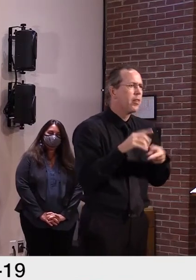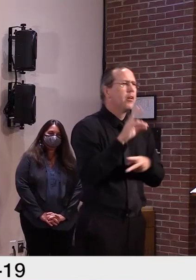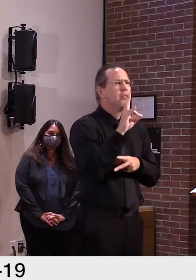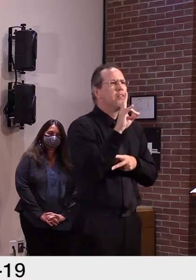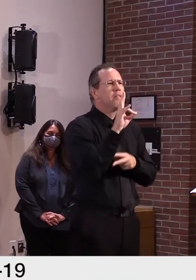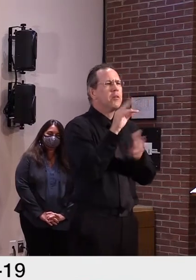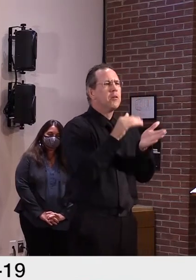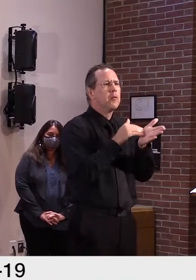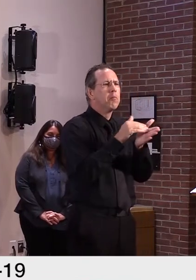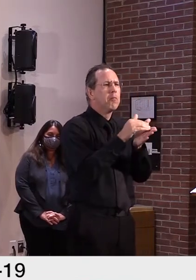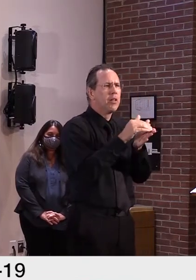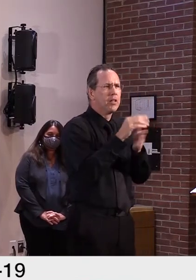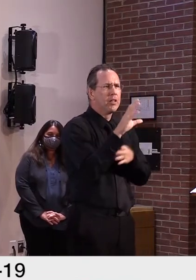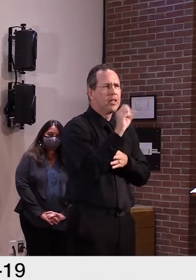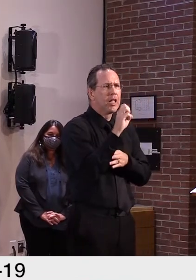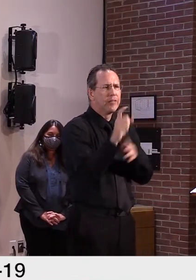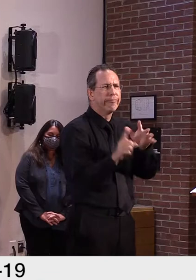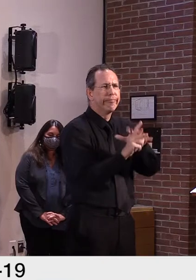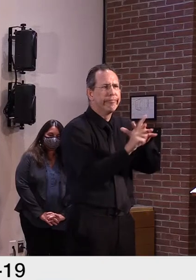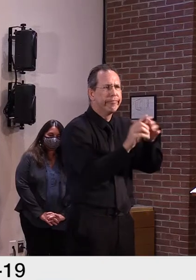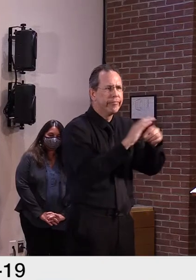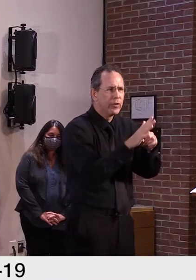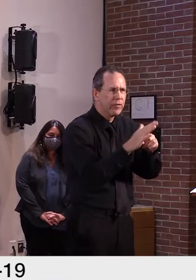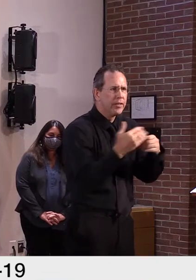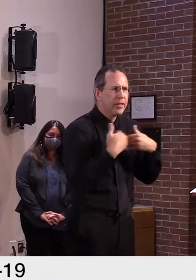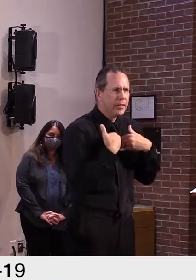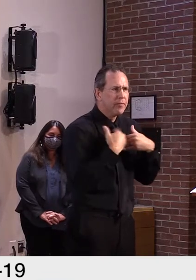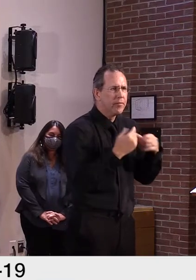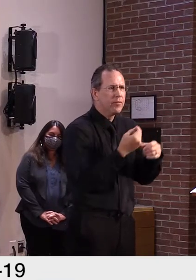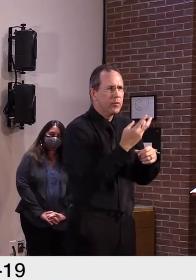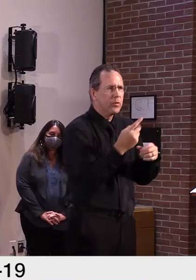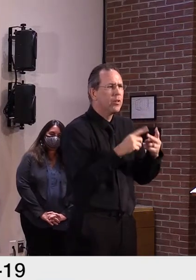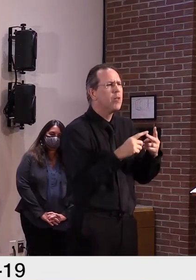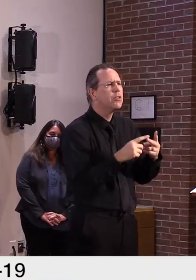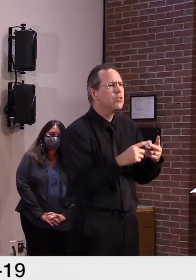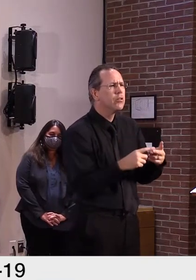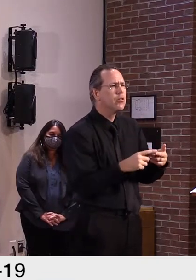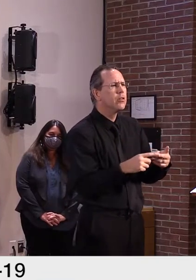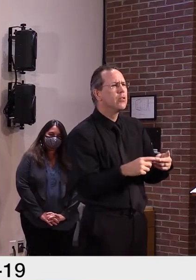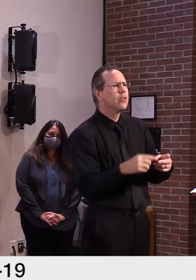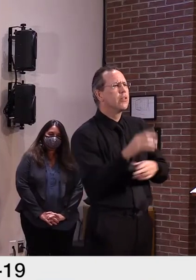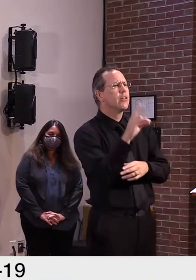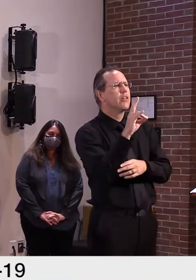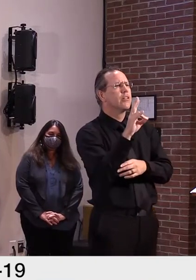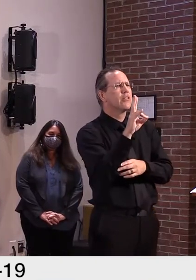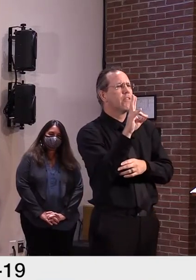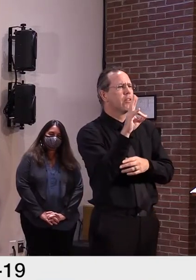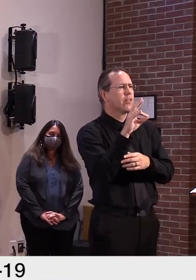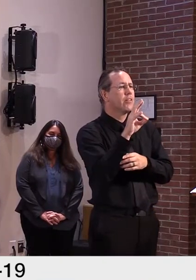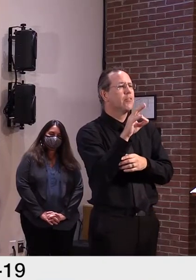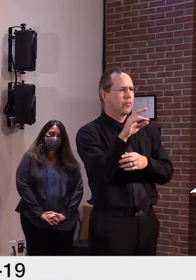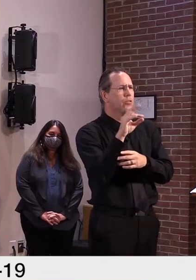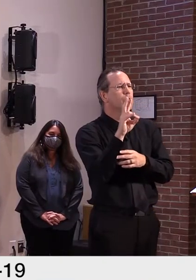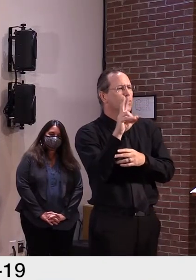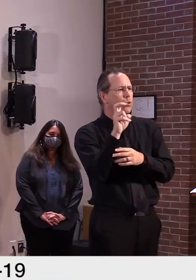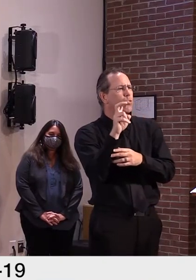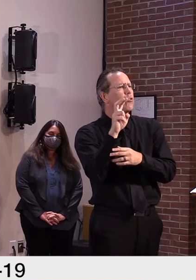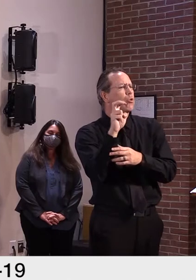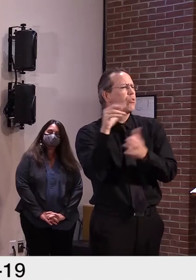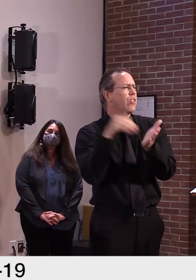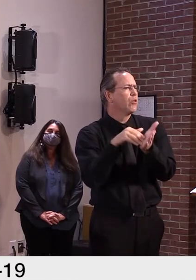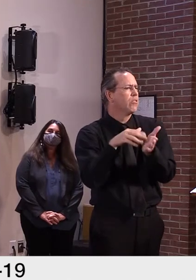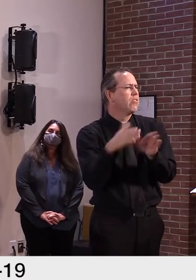200,000 deaths. Over the past week in Vermont, we've had very low case counts